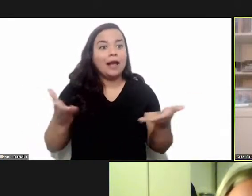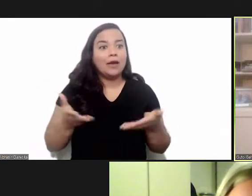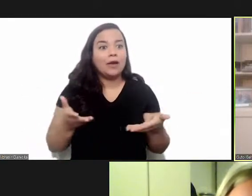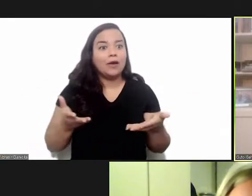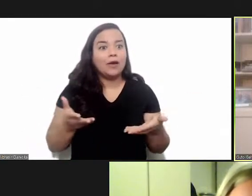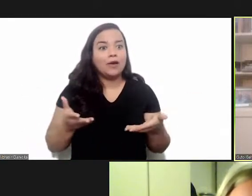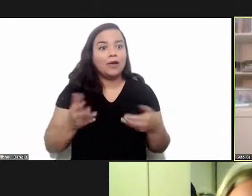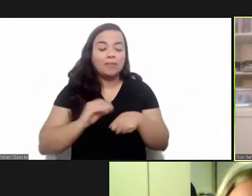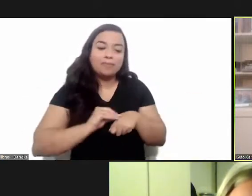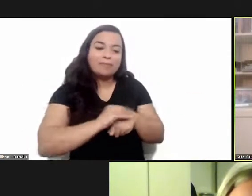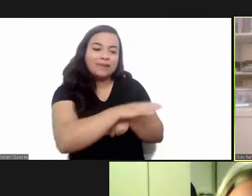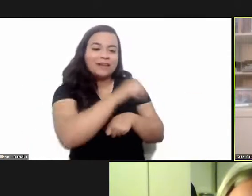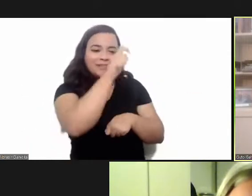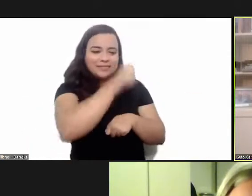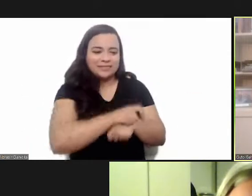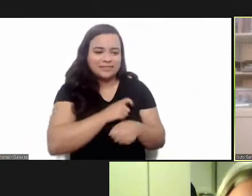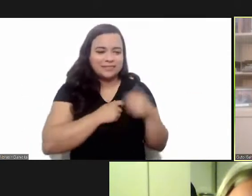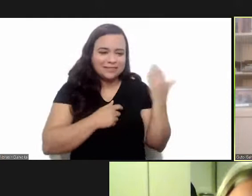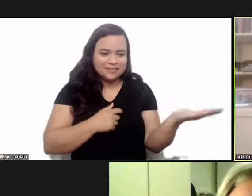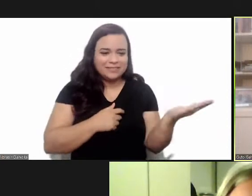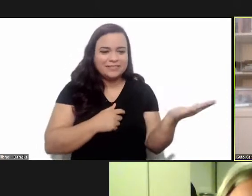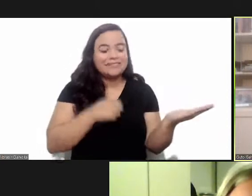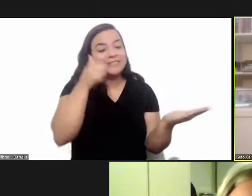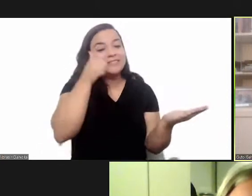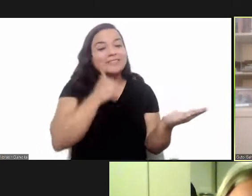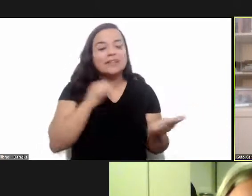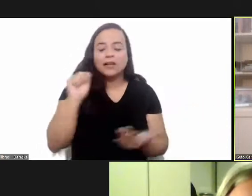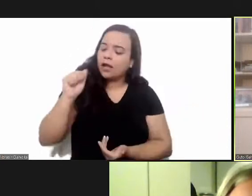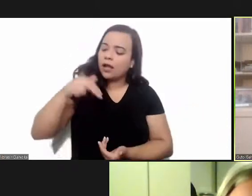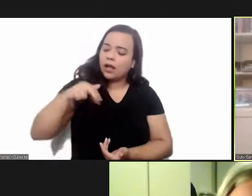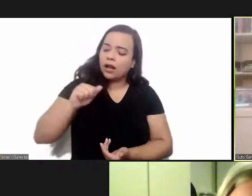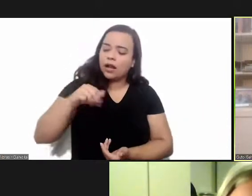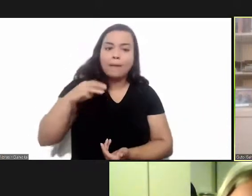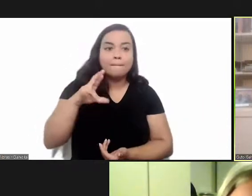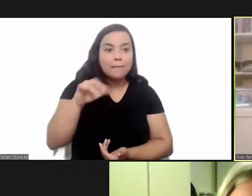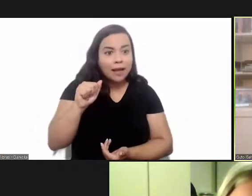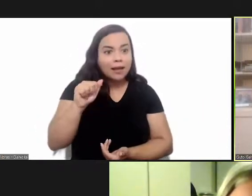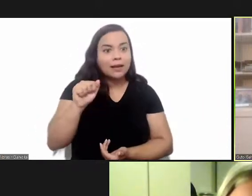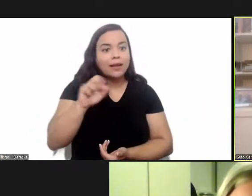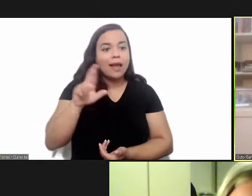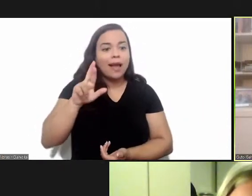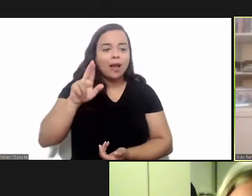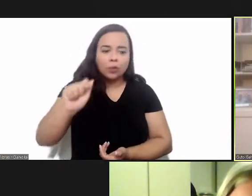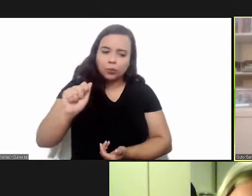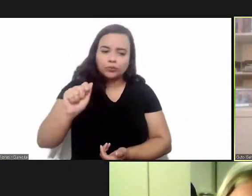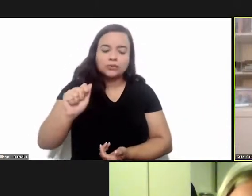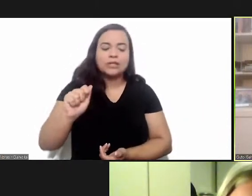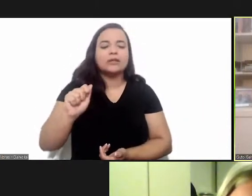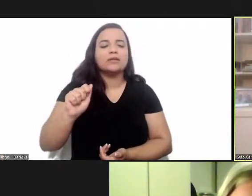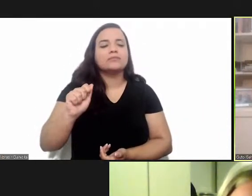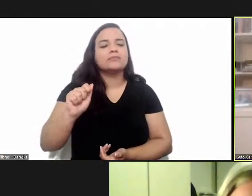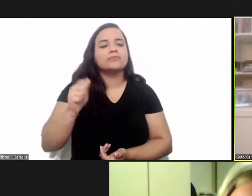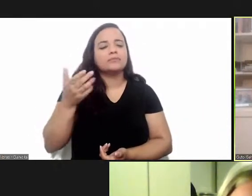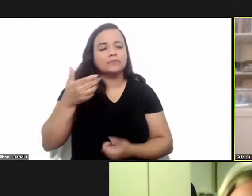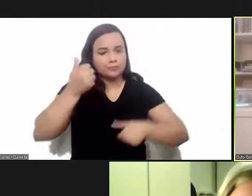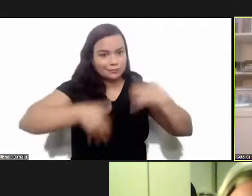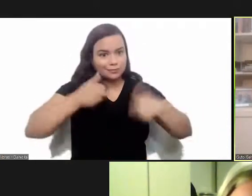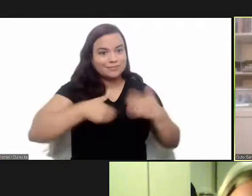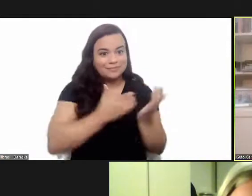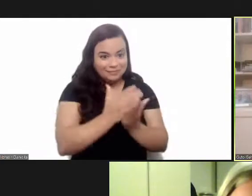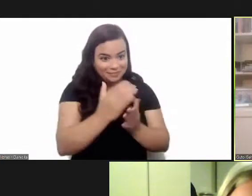turn the floor over to madam anna maria garruda camargo for her presentation